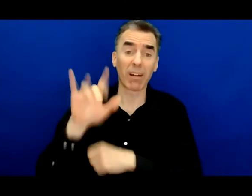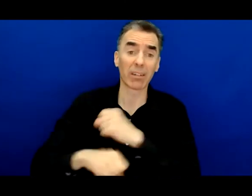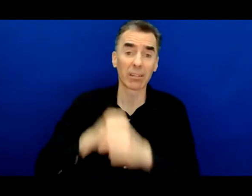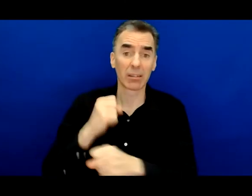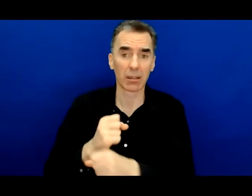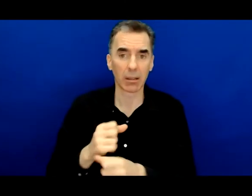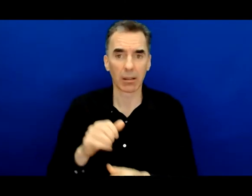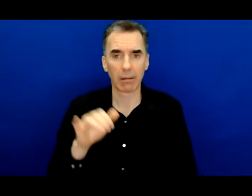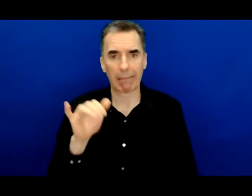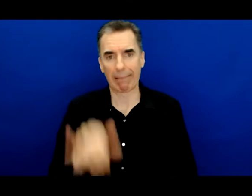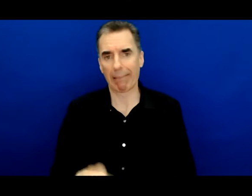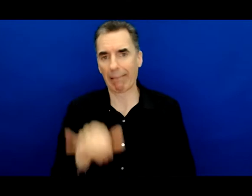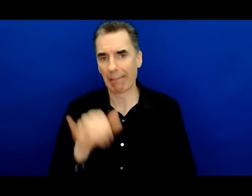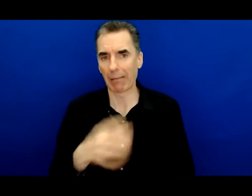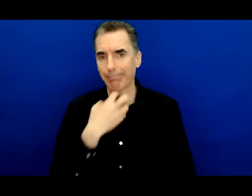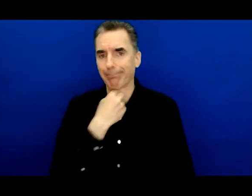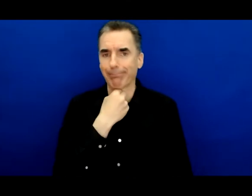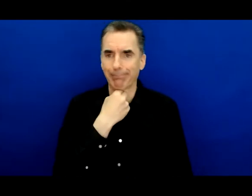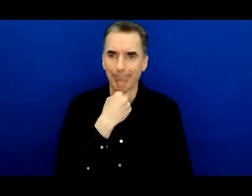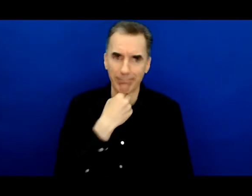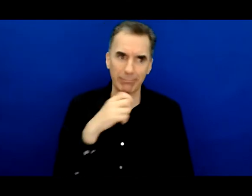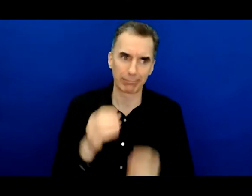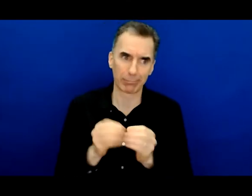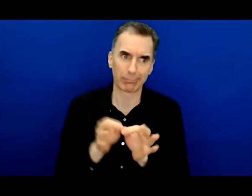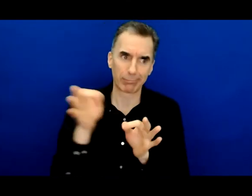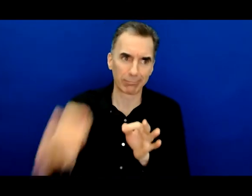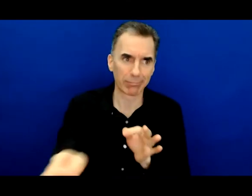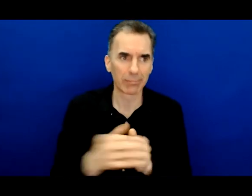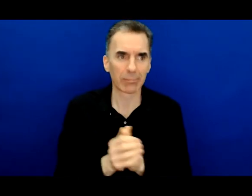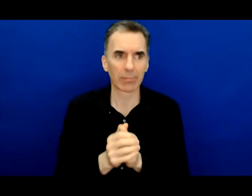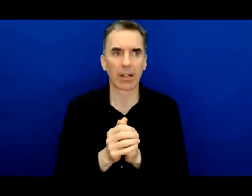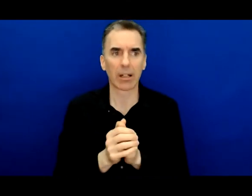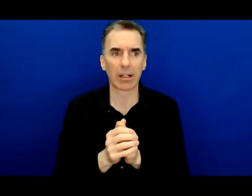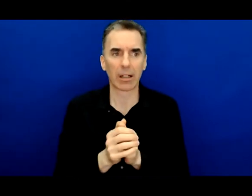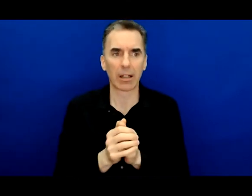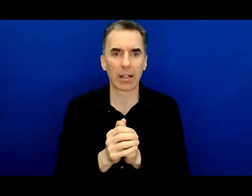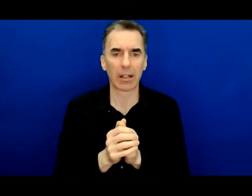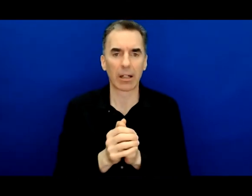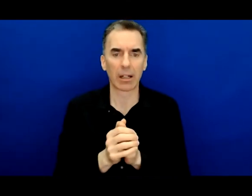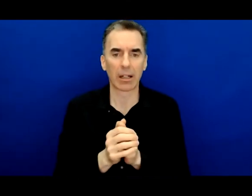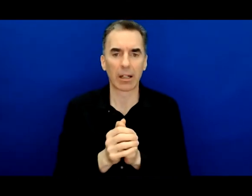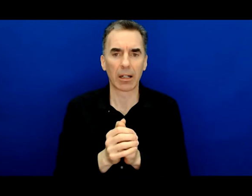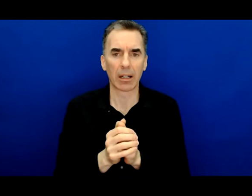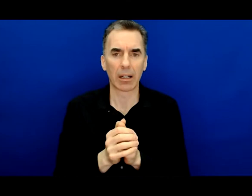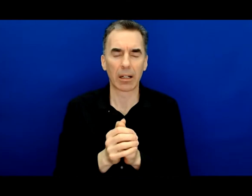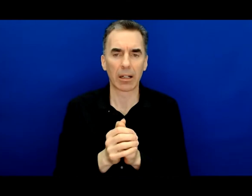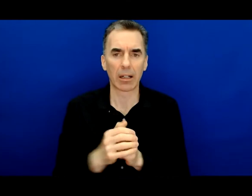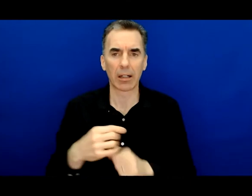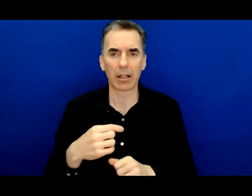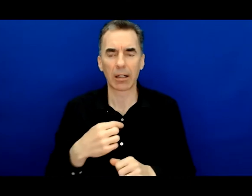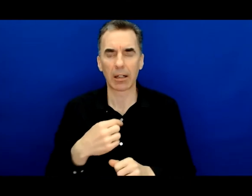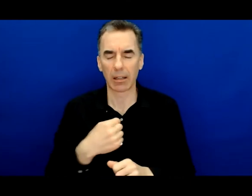of safe return. So listening to Arthur recount the details of his story sent me down the memory hole of my own.